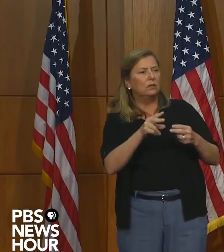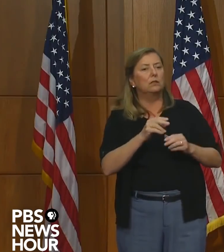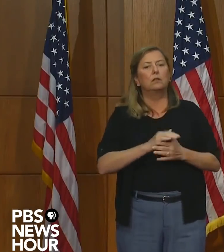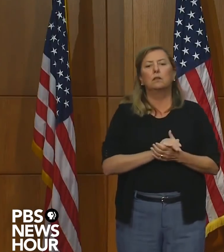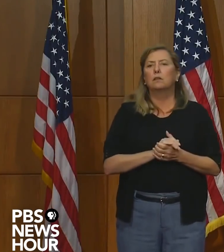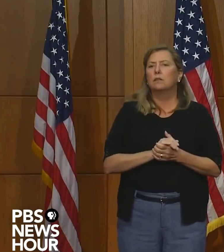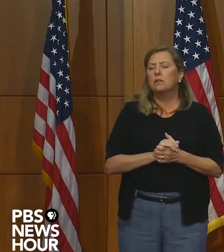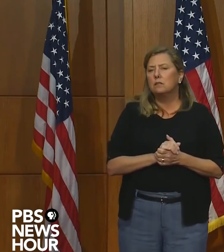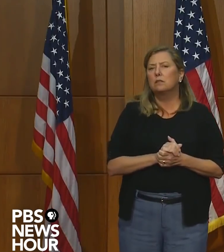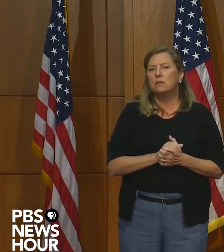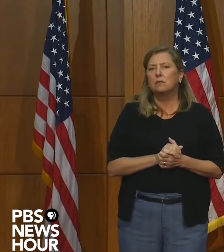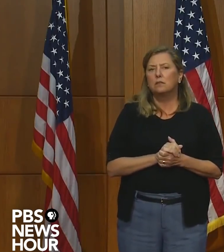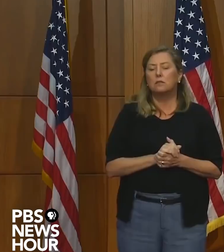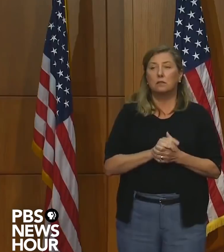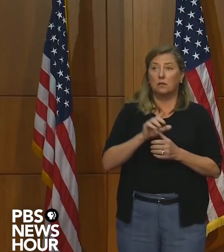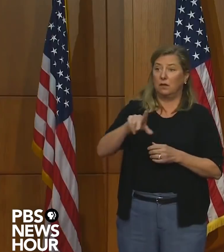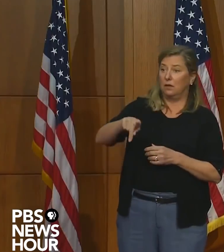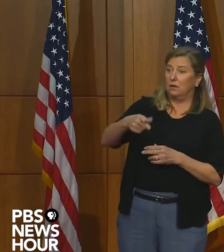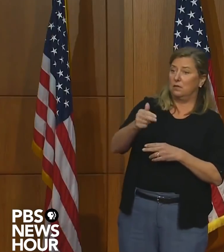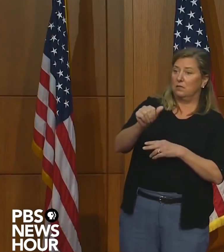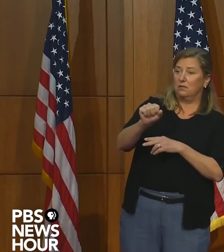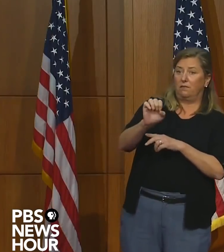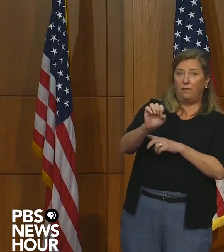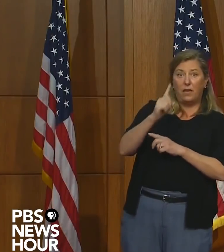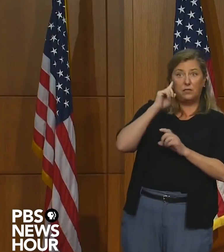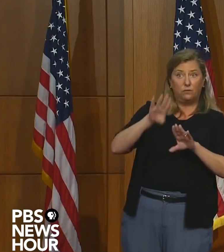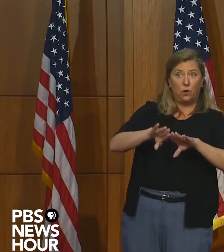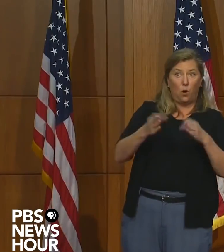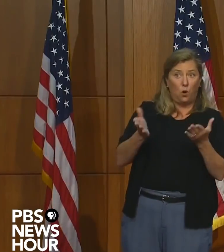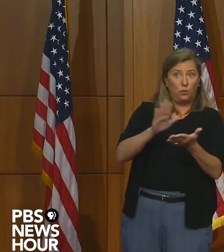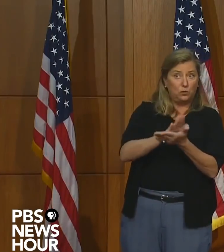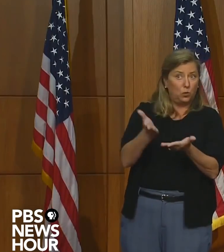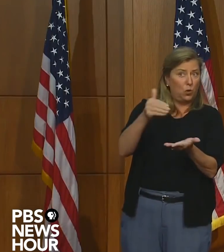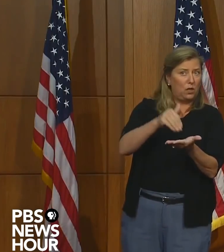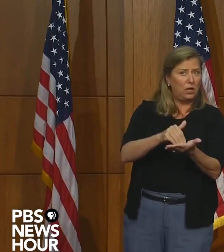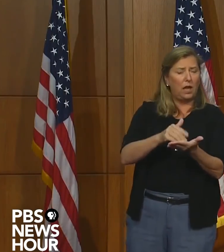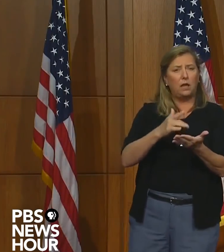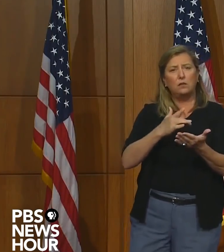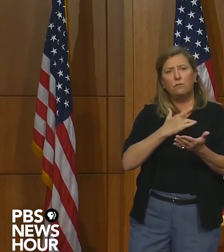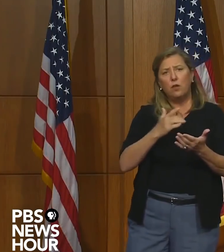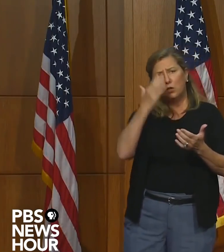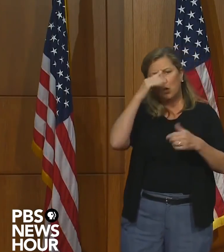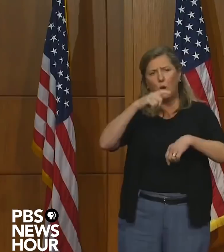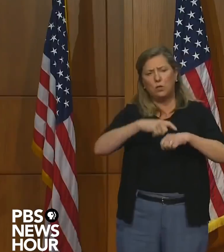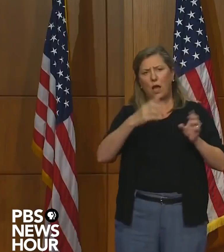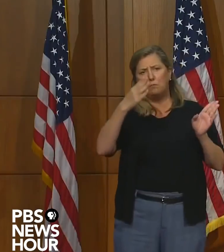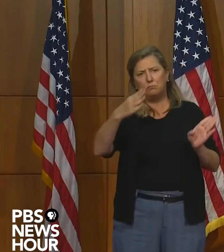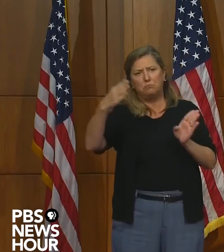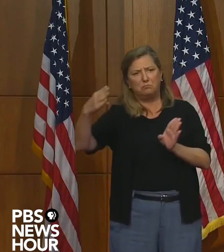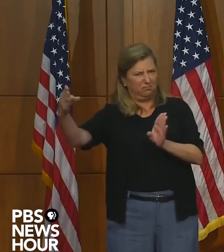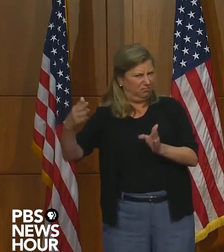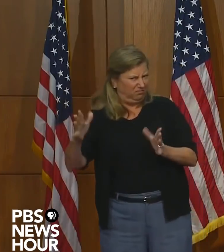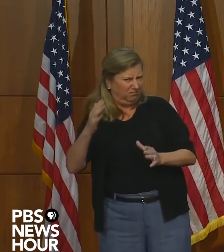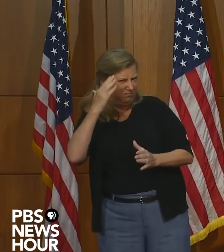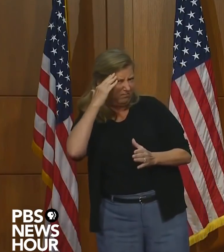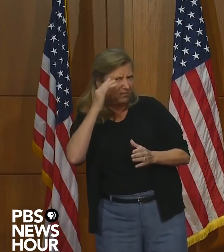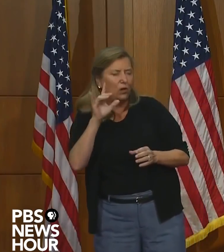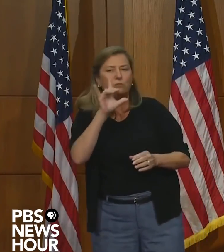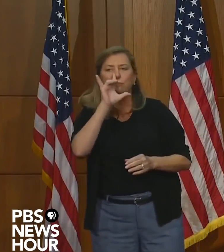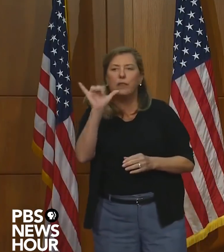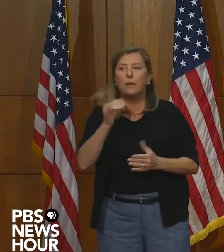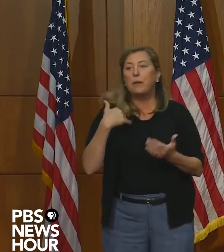time frames for the phases of the reopening of the schools like there were during the general reopening of Virginia? mean, are thinking like there'll be